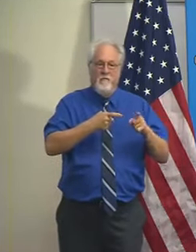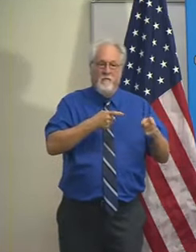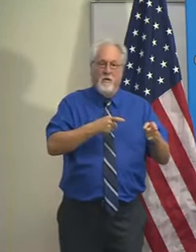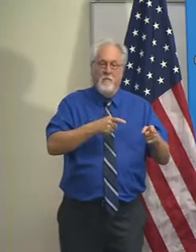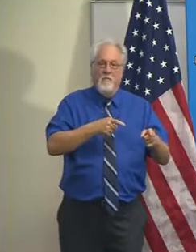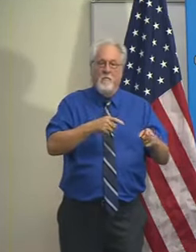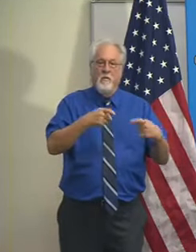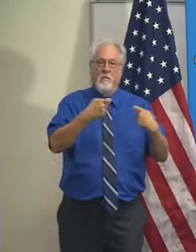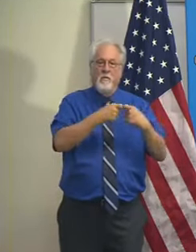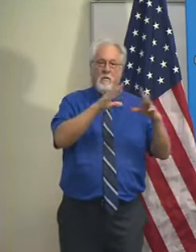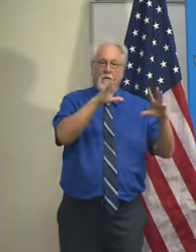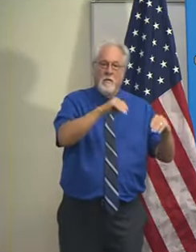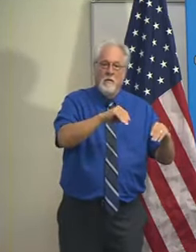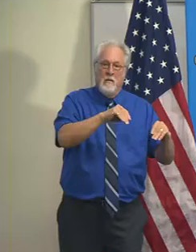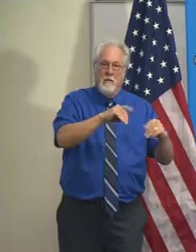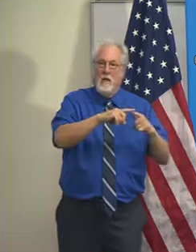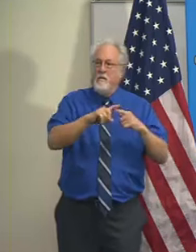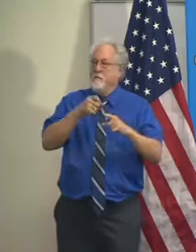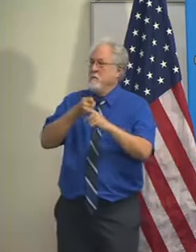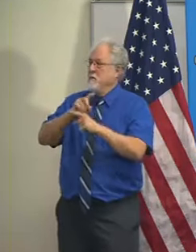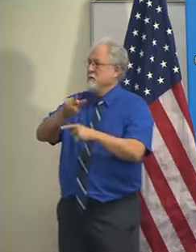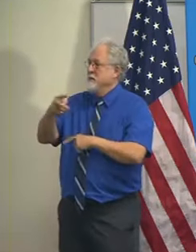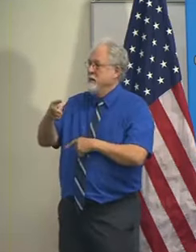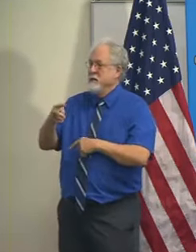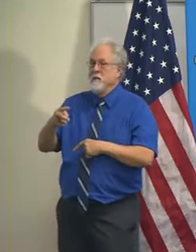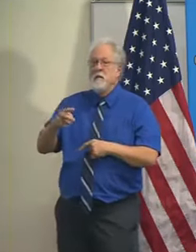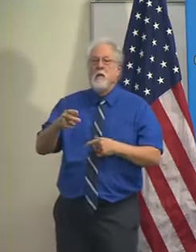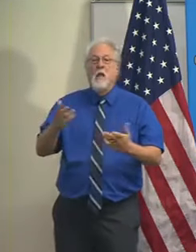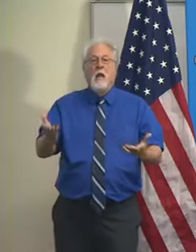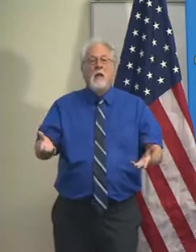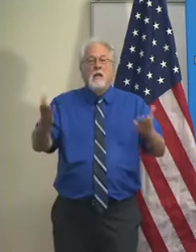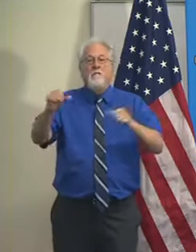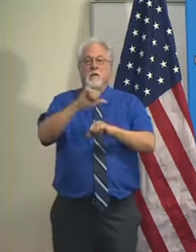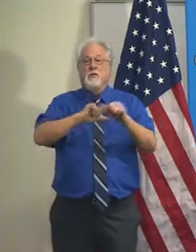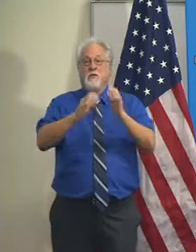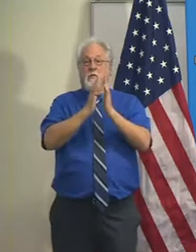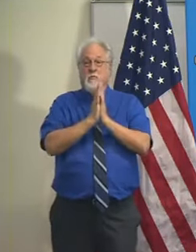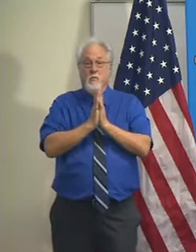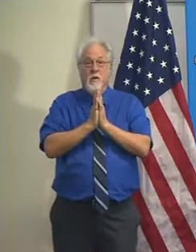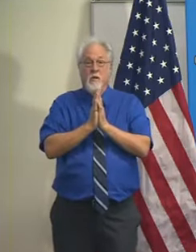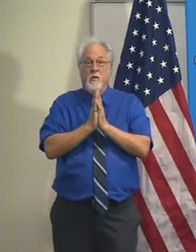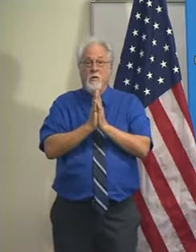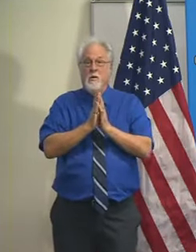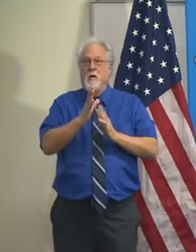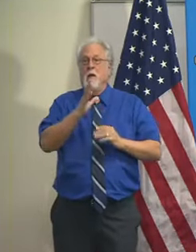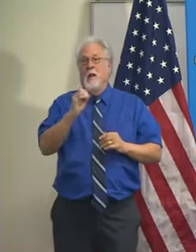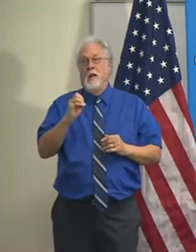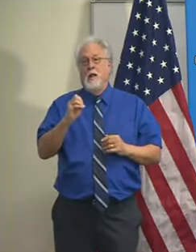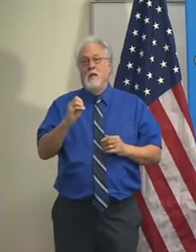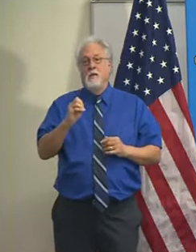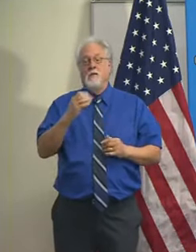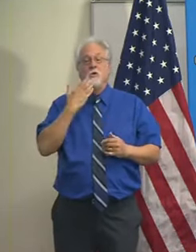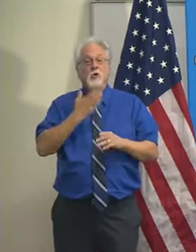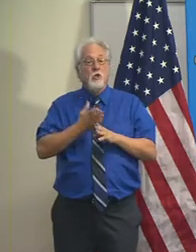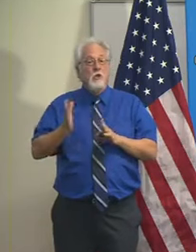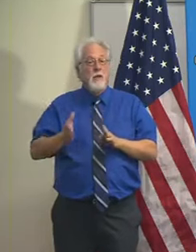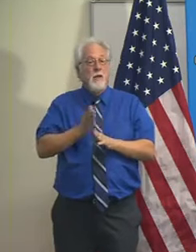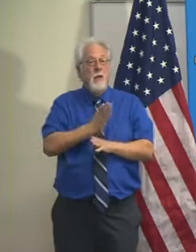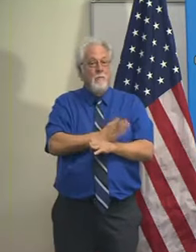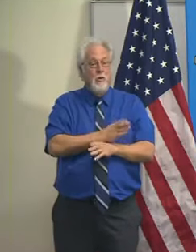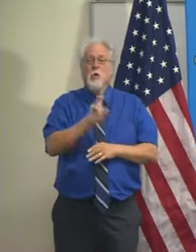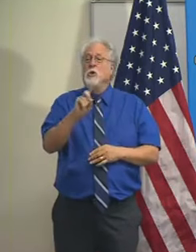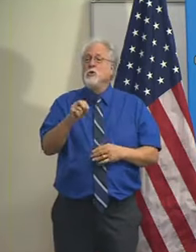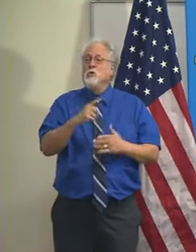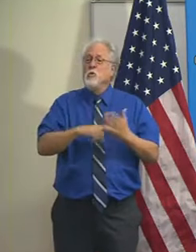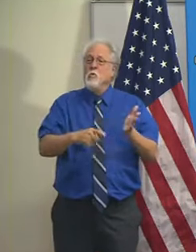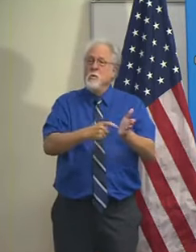the power outages and everything else. So let's all lift one another up in prayer. Um, let's, let's be good neighbors. Let's